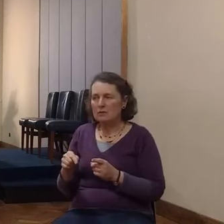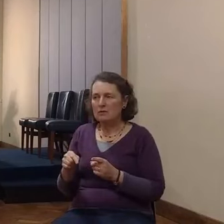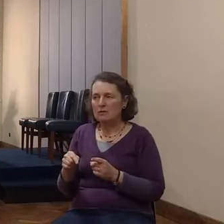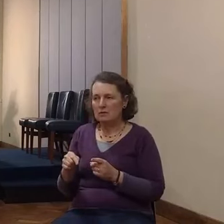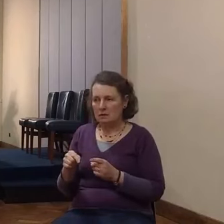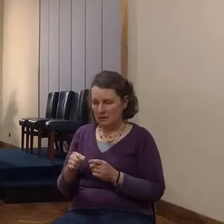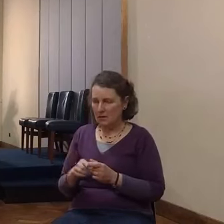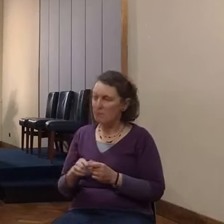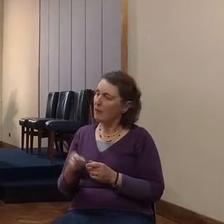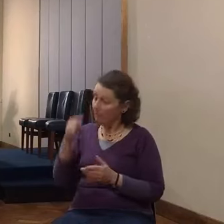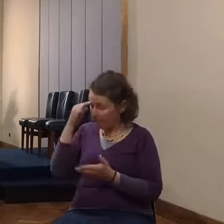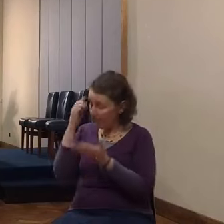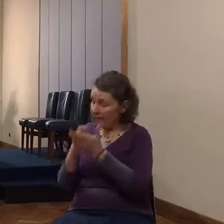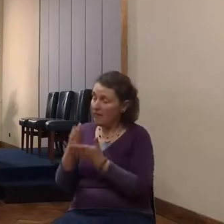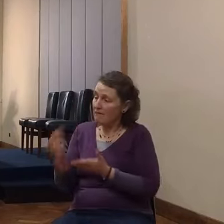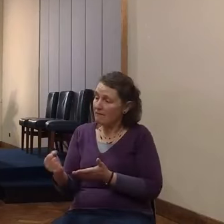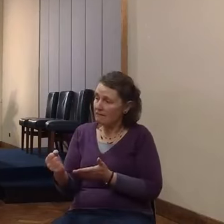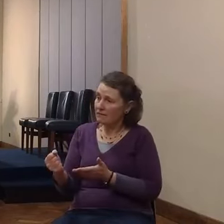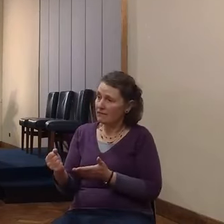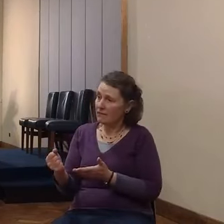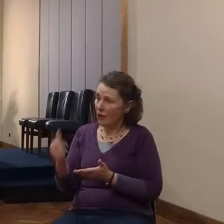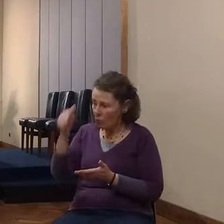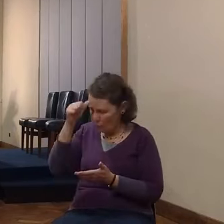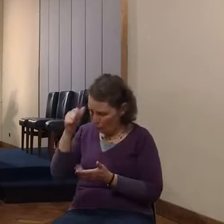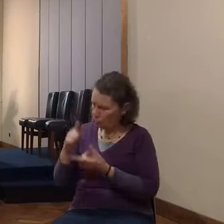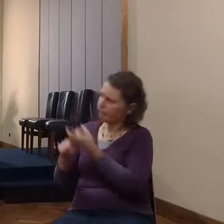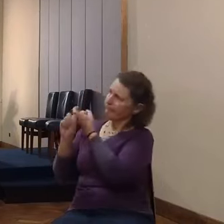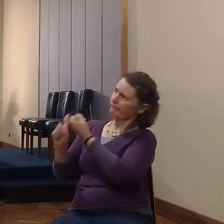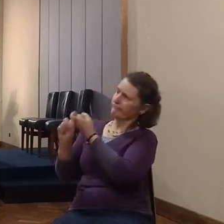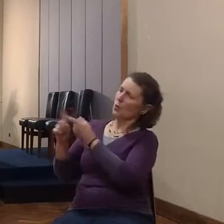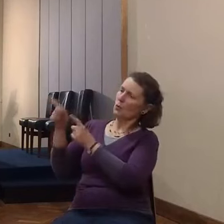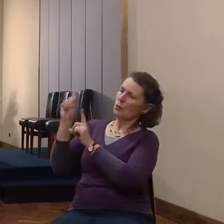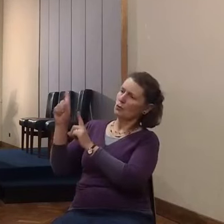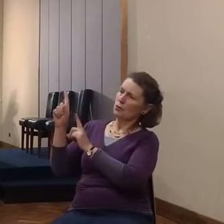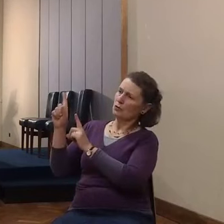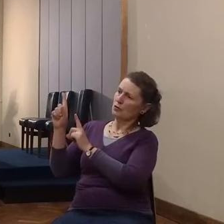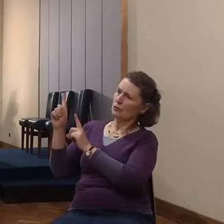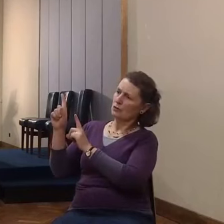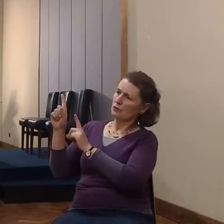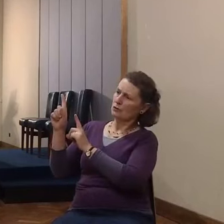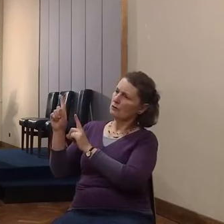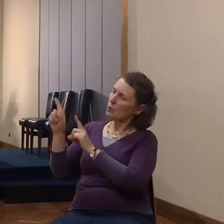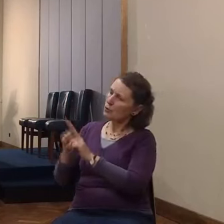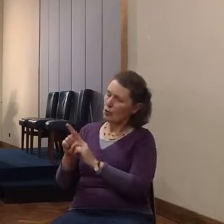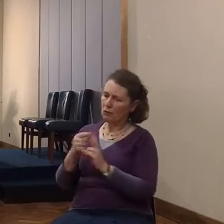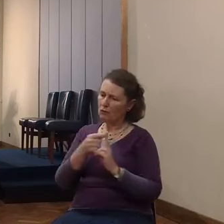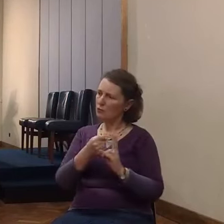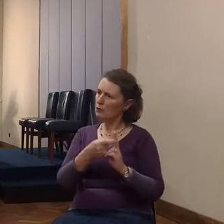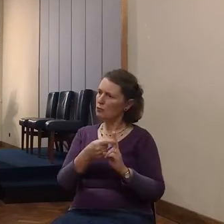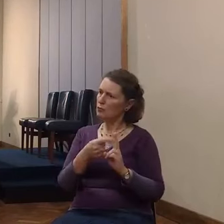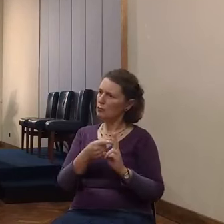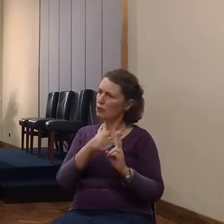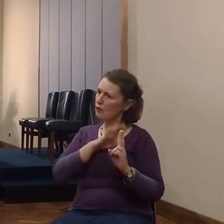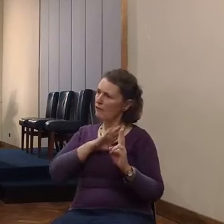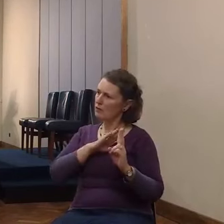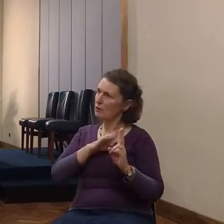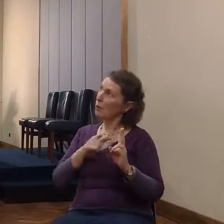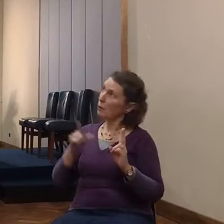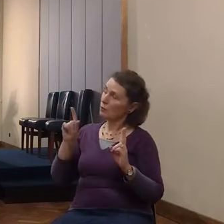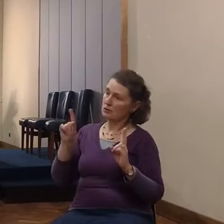but she knew to trust the Lord and to protect the Lord's servants and to make a